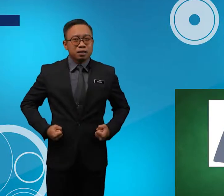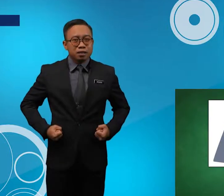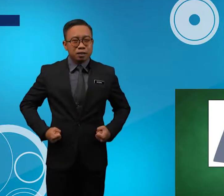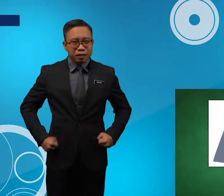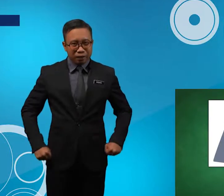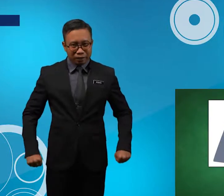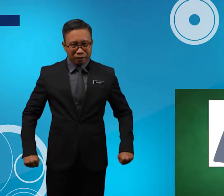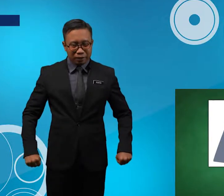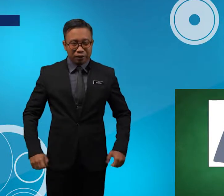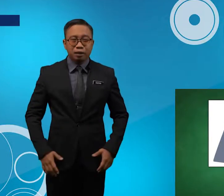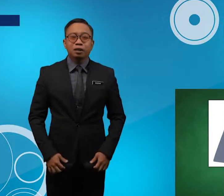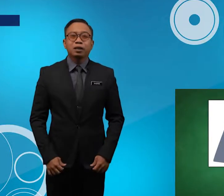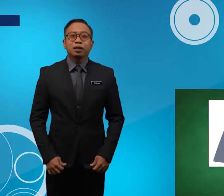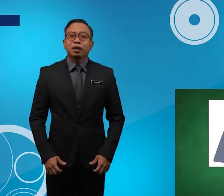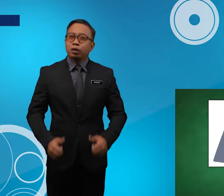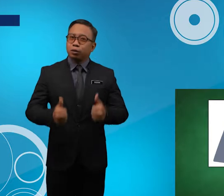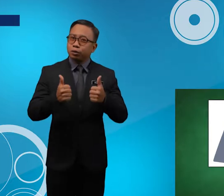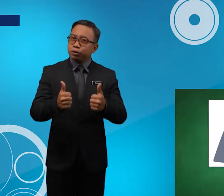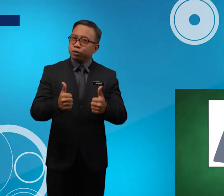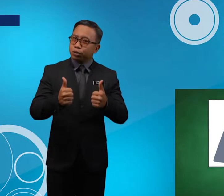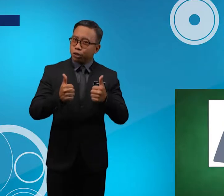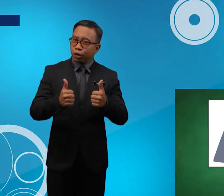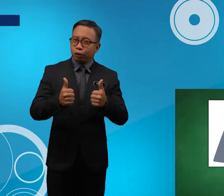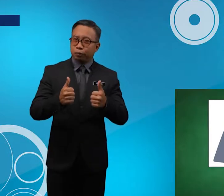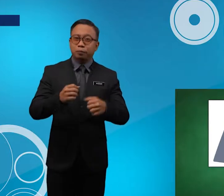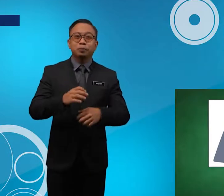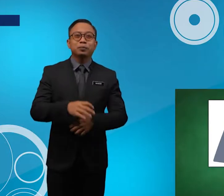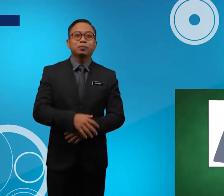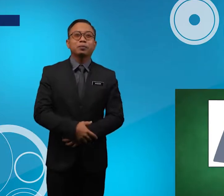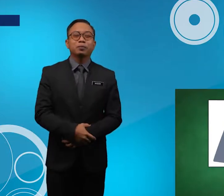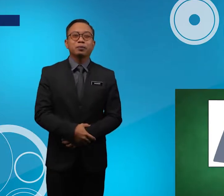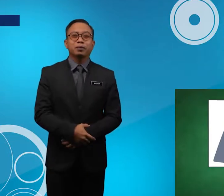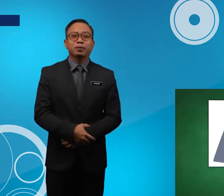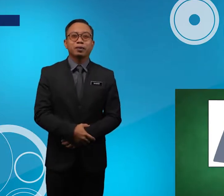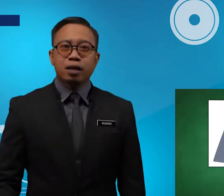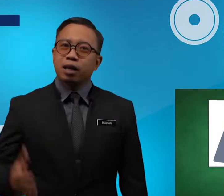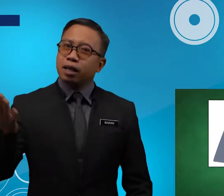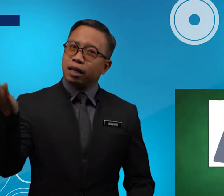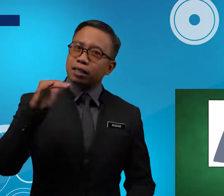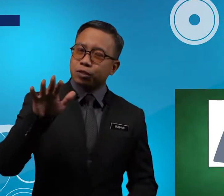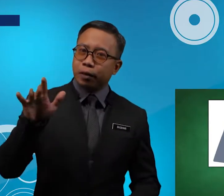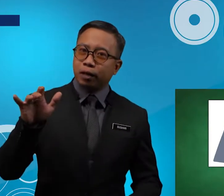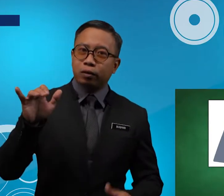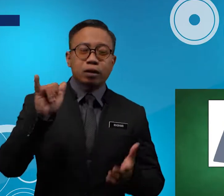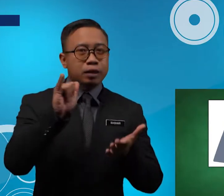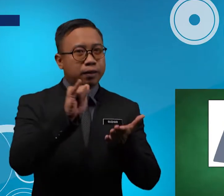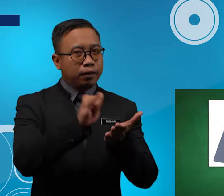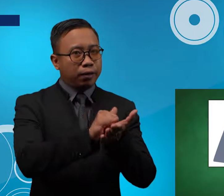Skirt Good Job Let's spell This